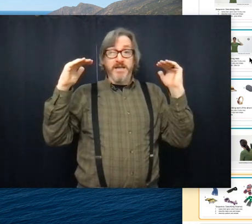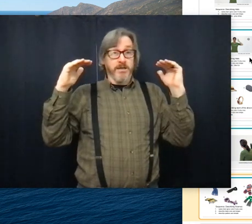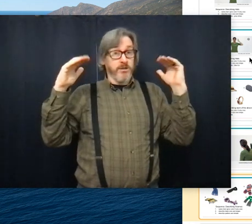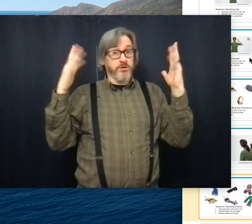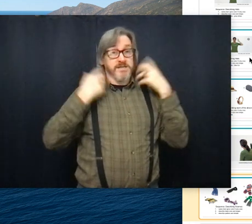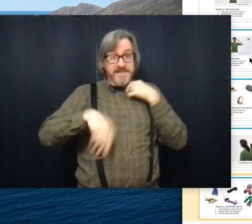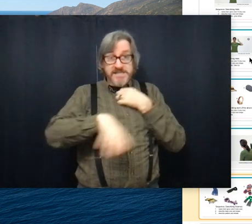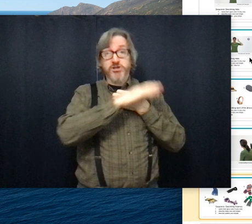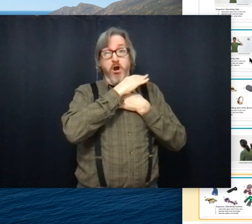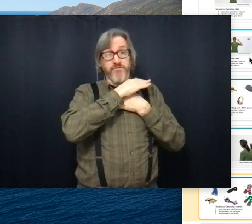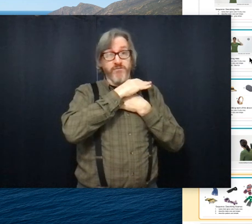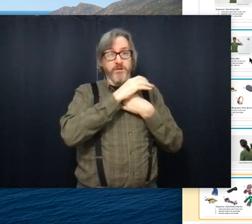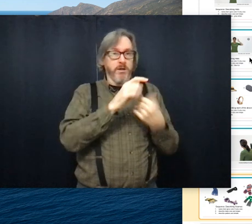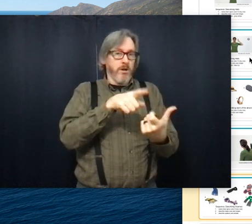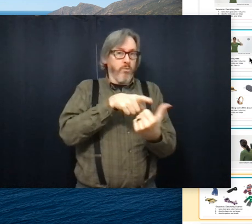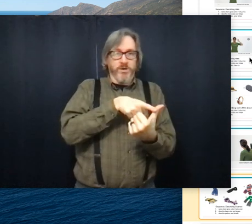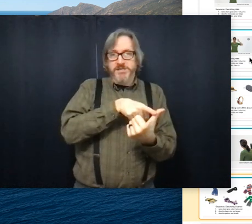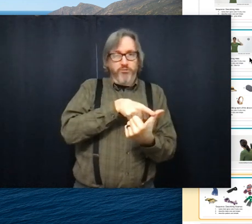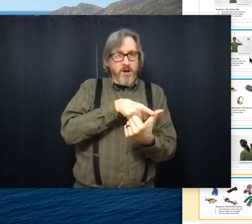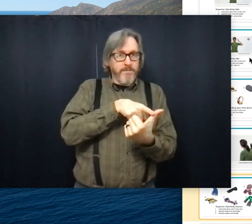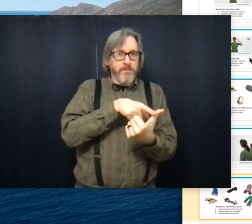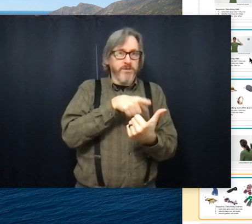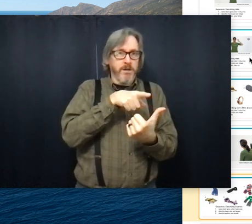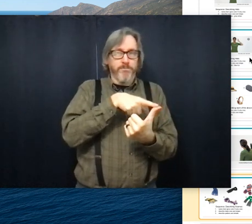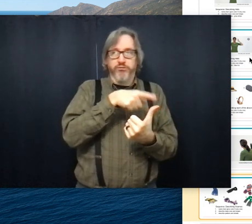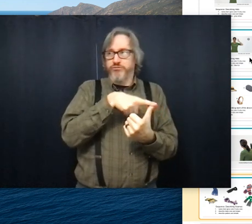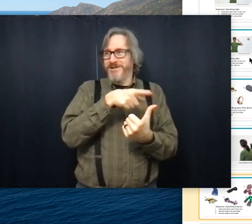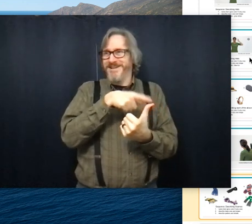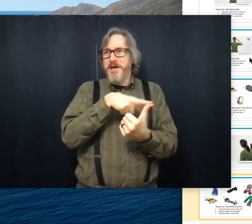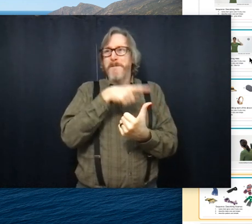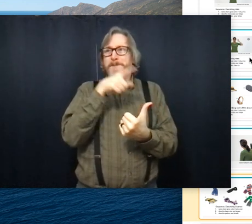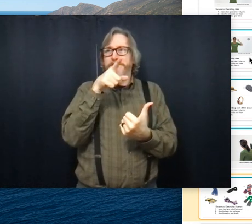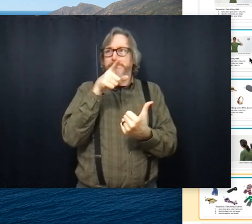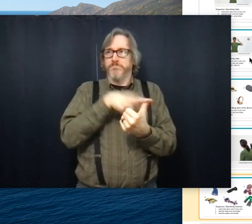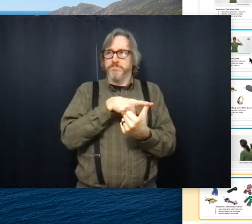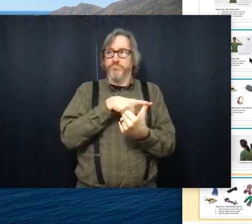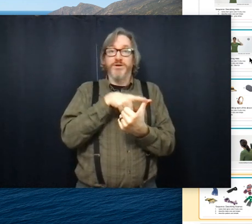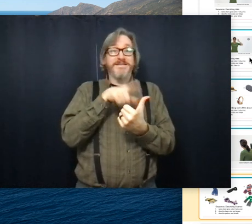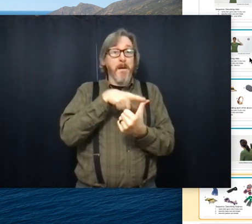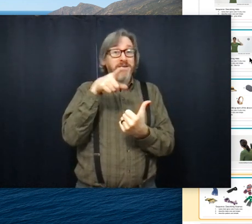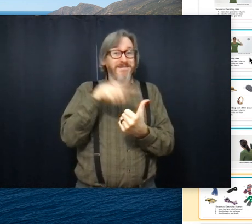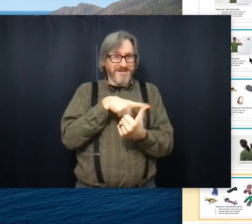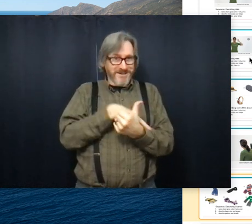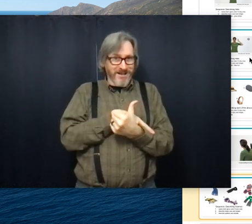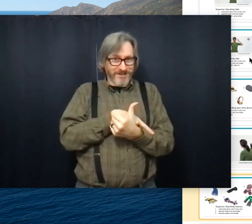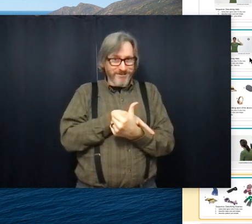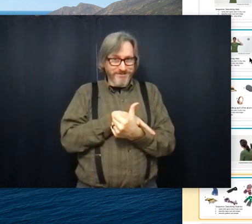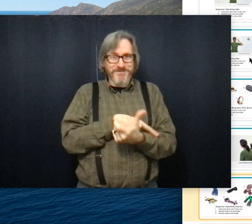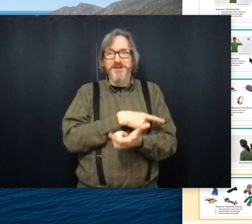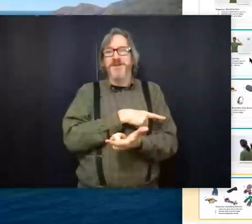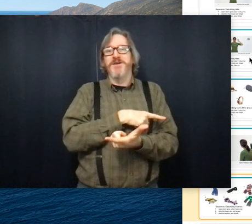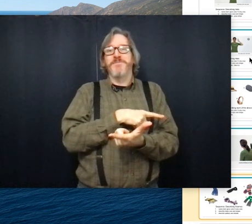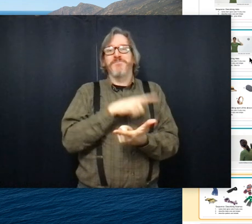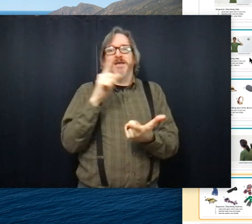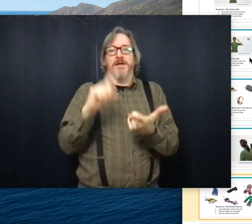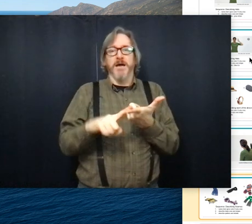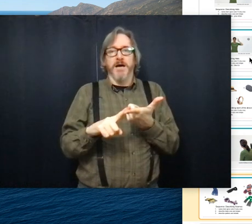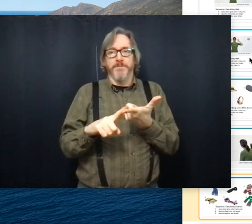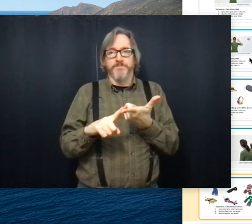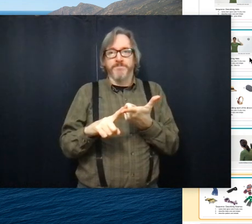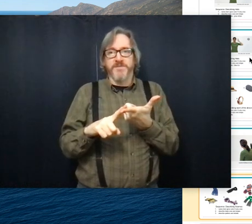again, same thing. You're going to say scarf. What's the prime, the predominant color. Um,